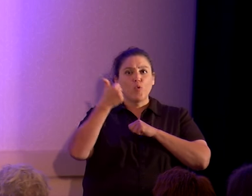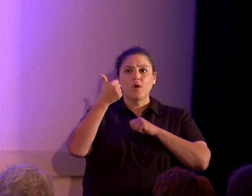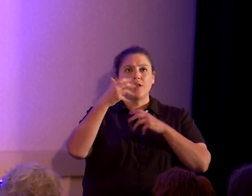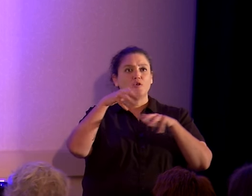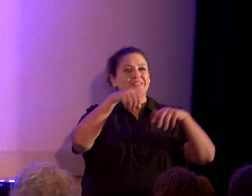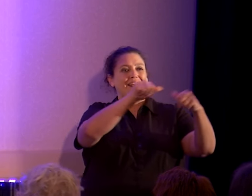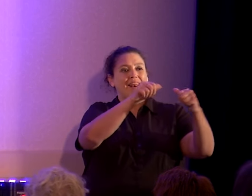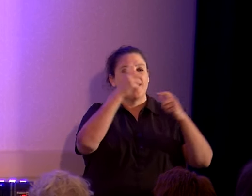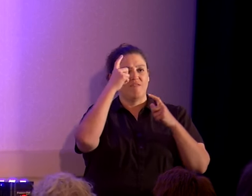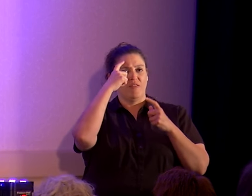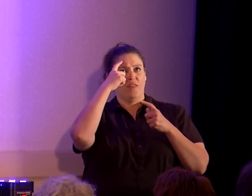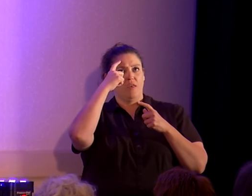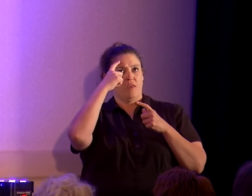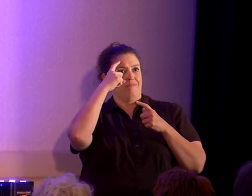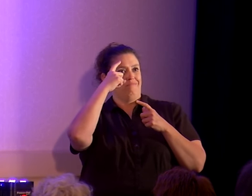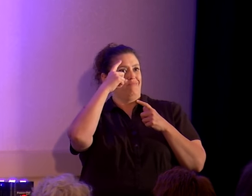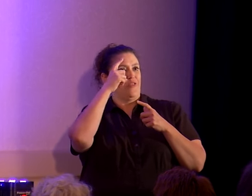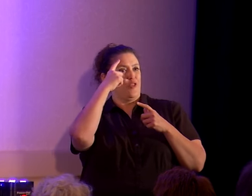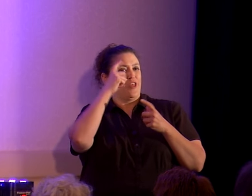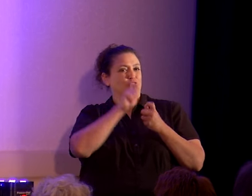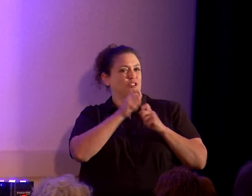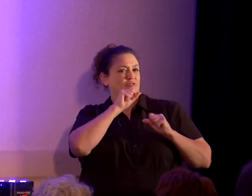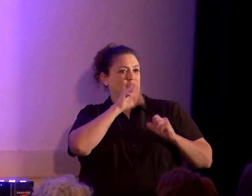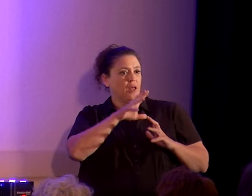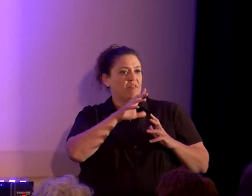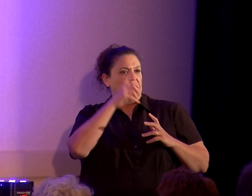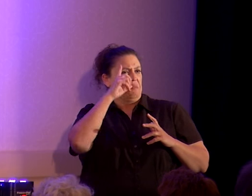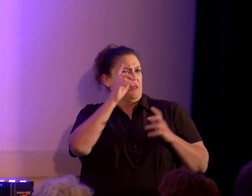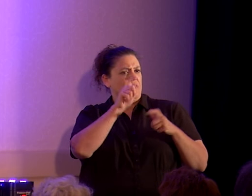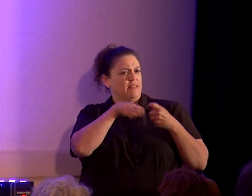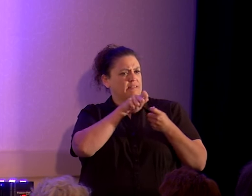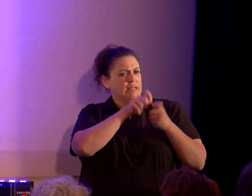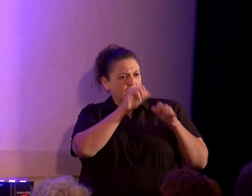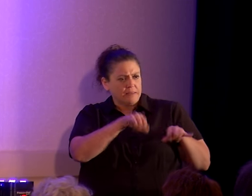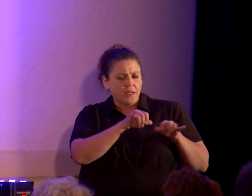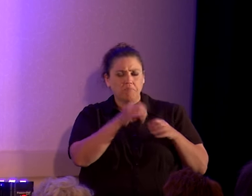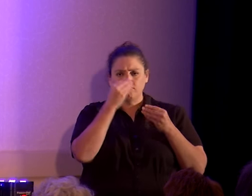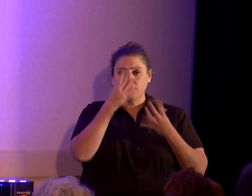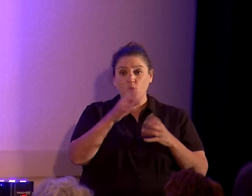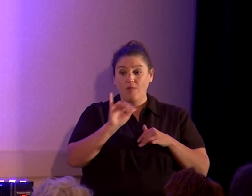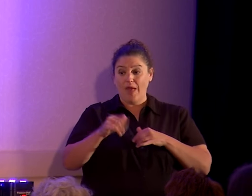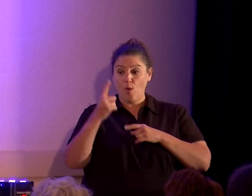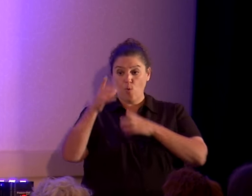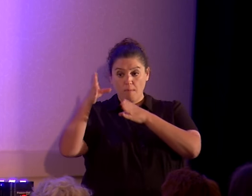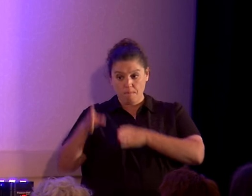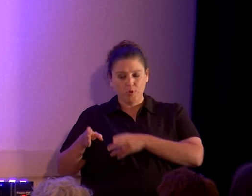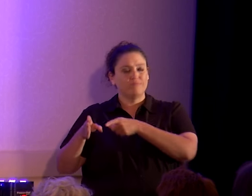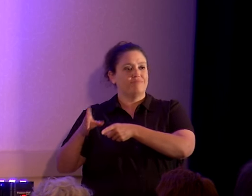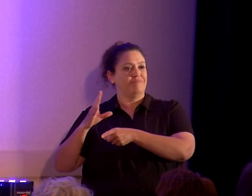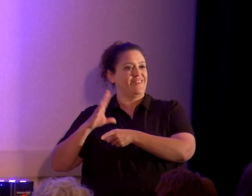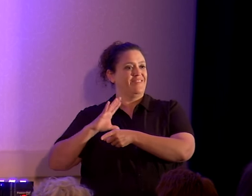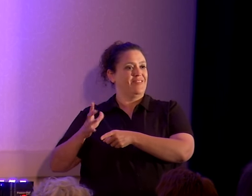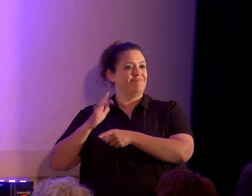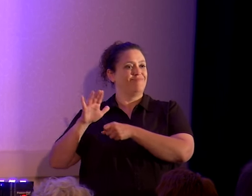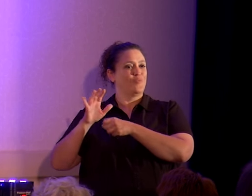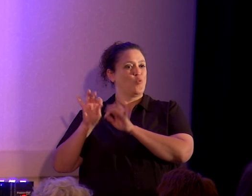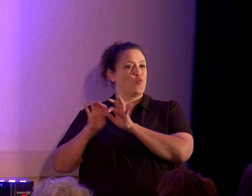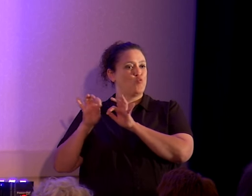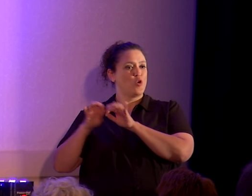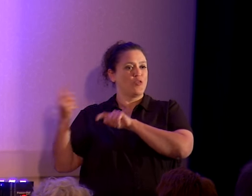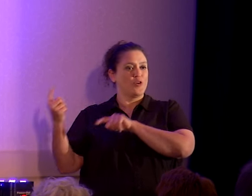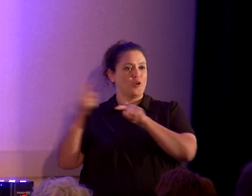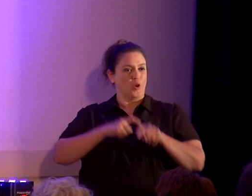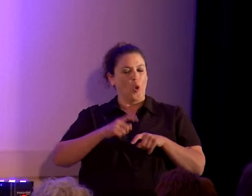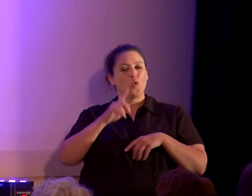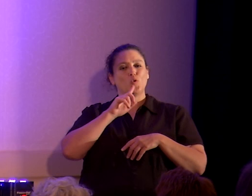thinking exactly what they thought when they walked in. That one person was enough for me to carry my ass all the way to Amarillo and put